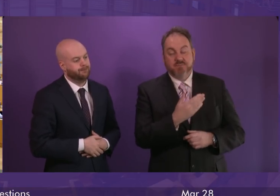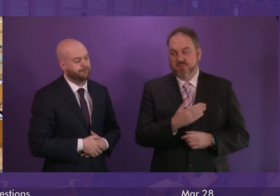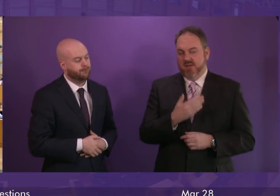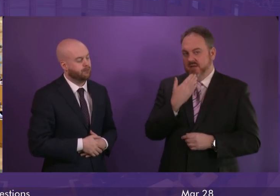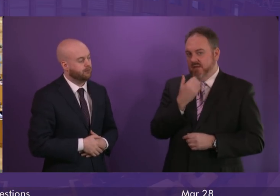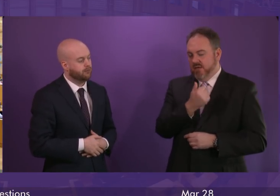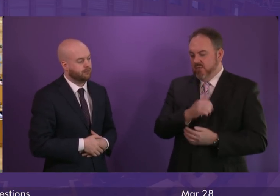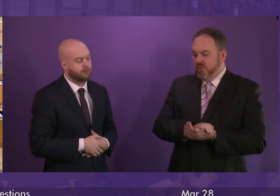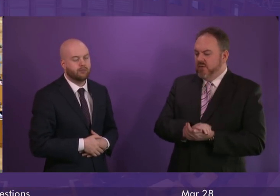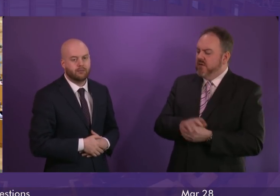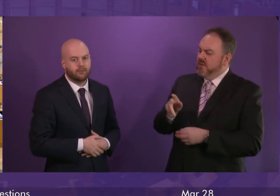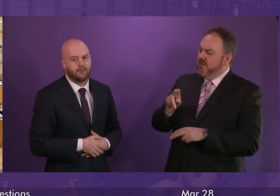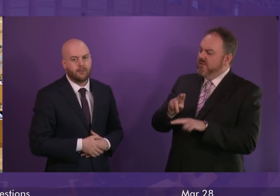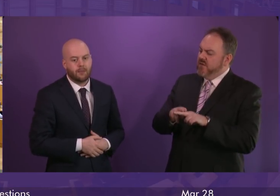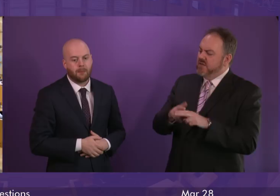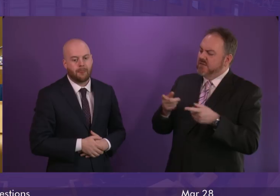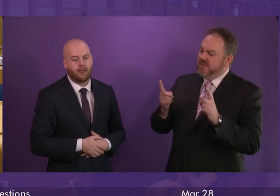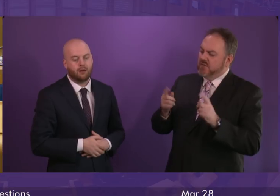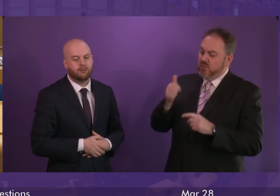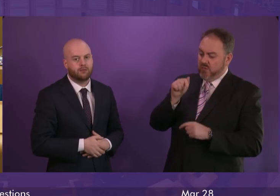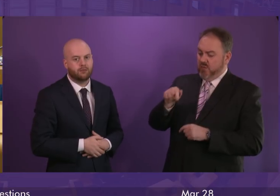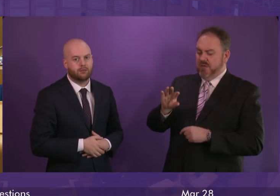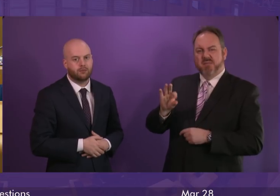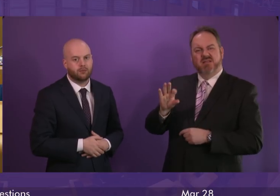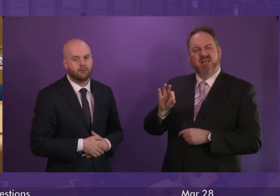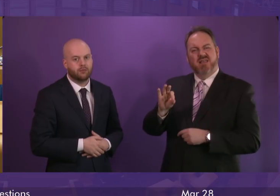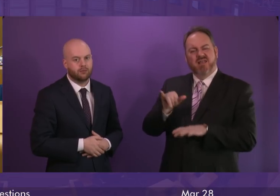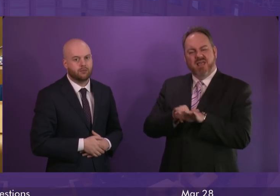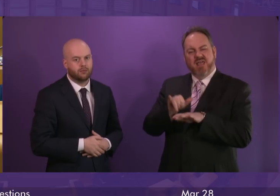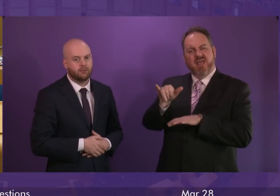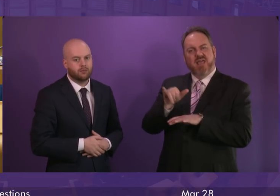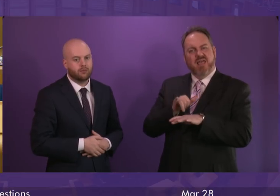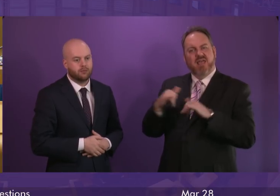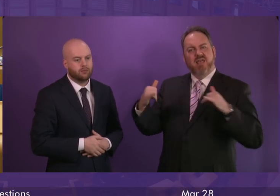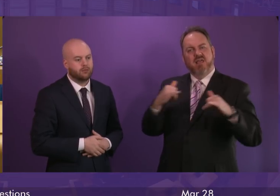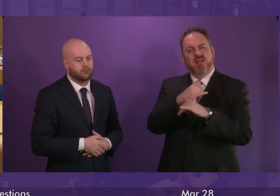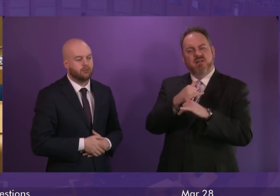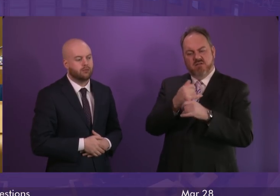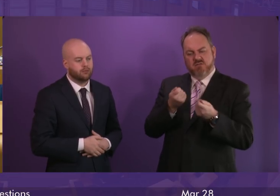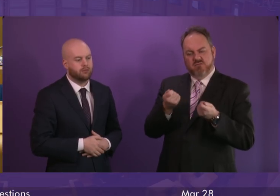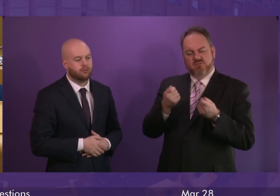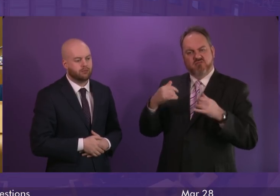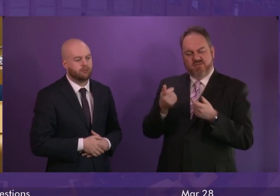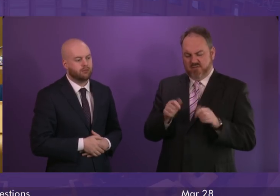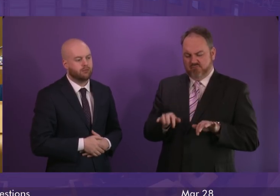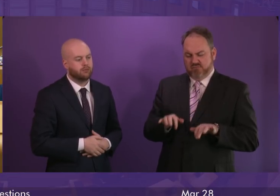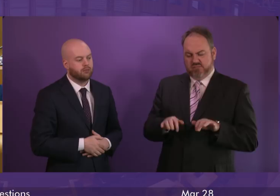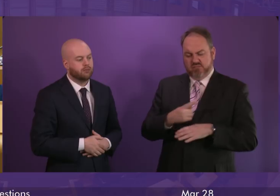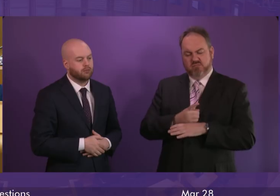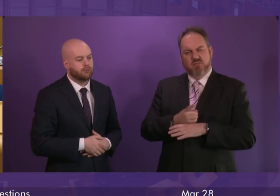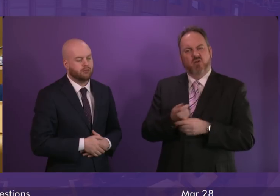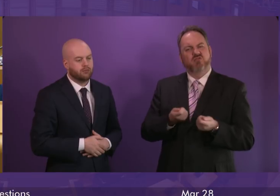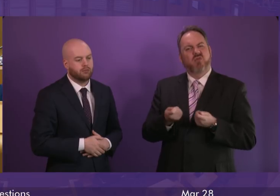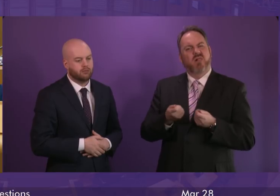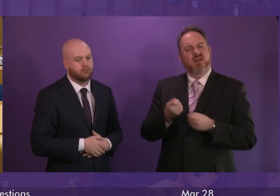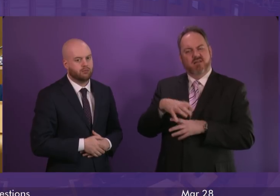Presiding Officer. The First Minister will know that from Monday air traffic controllers working for HAYAL are starting their work to rule which will